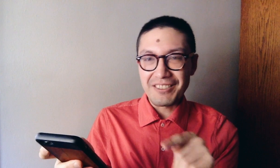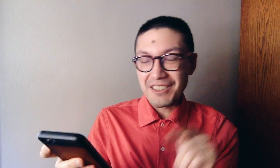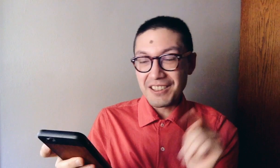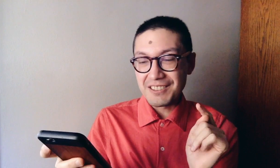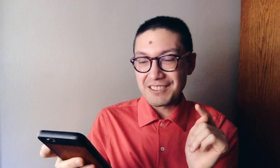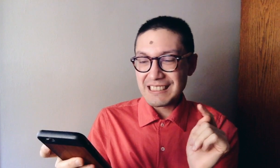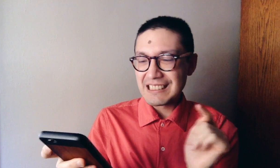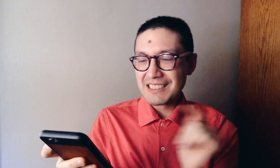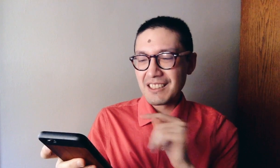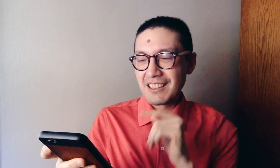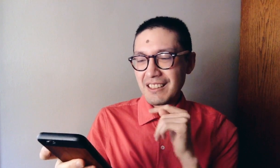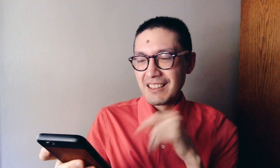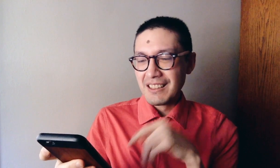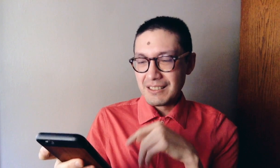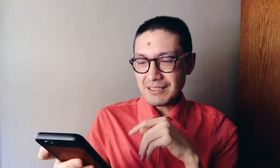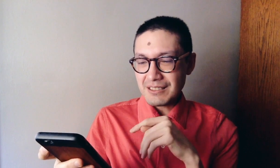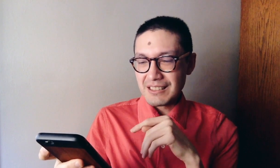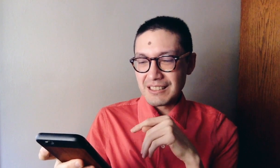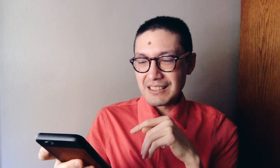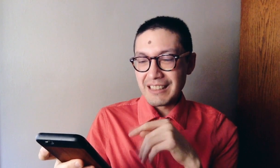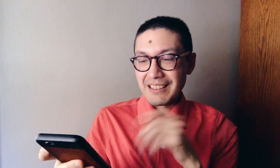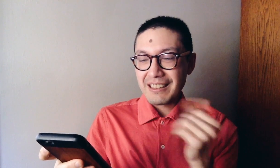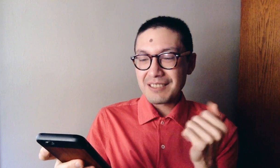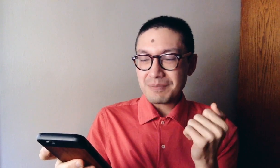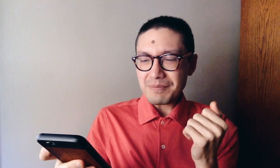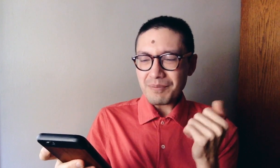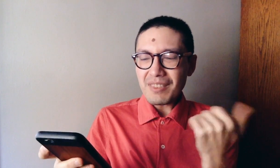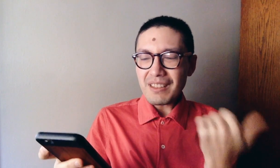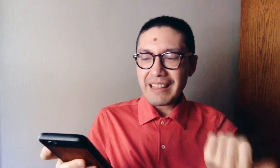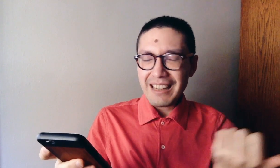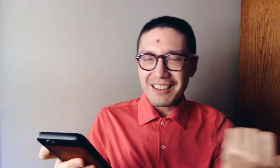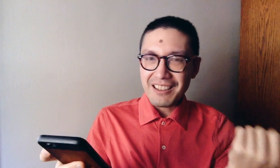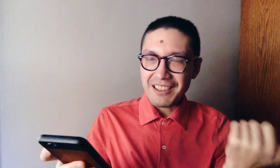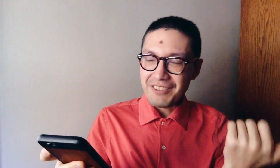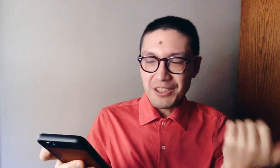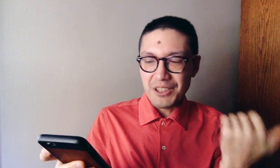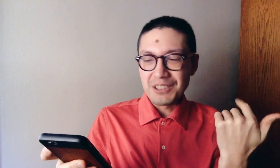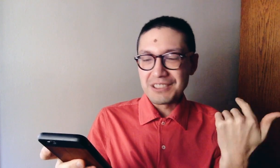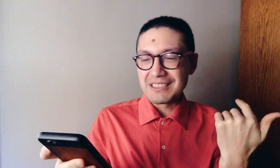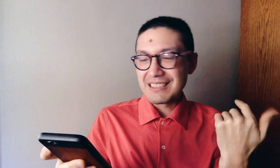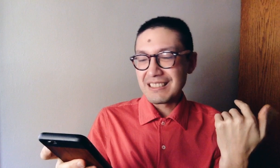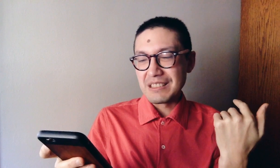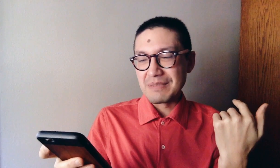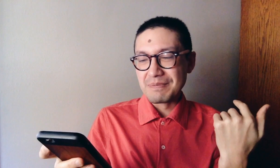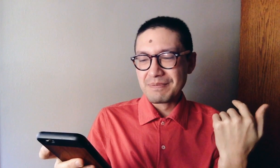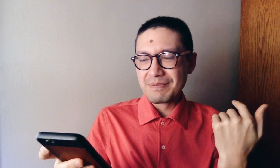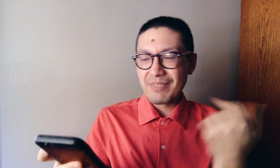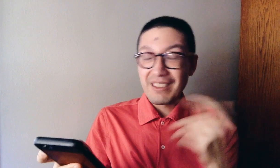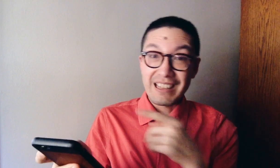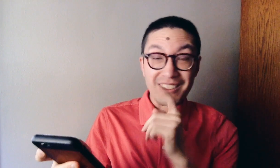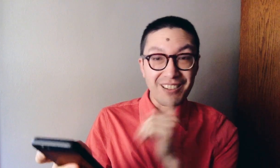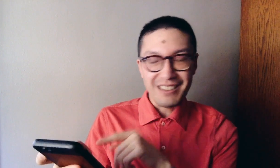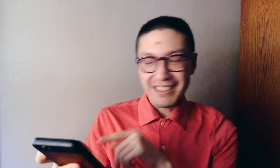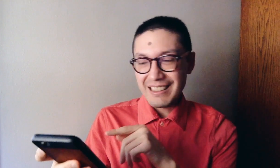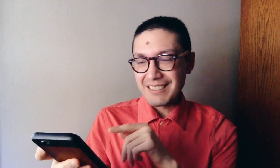photos, uh, how to catalog your photos, um, how to archive